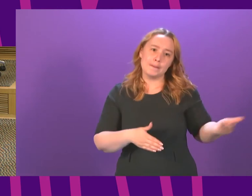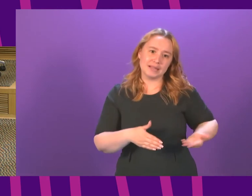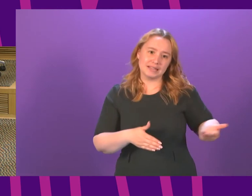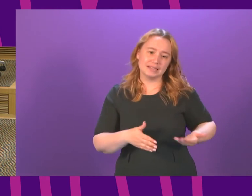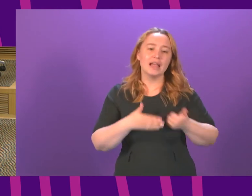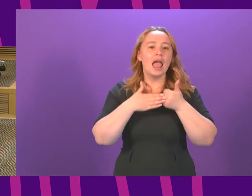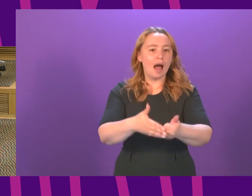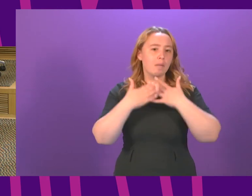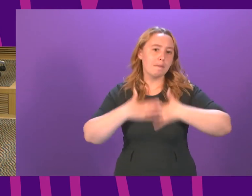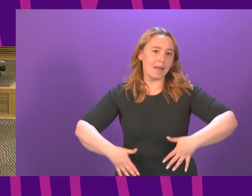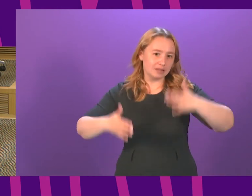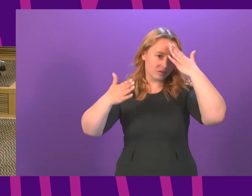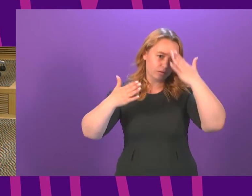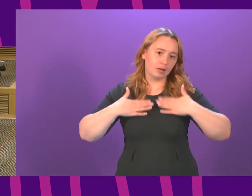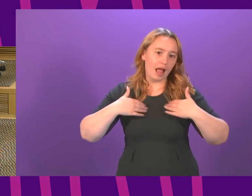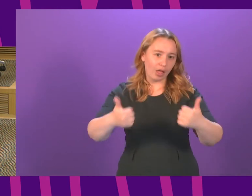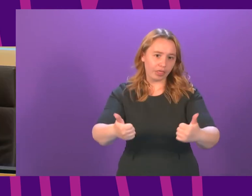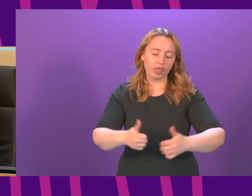and physical health of the population